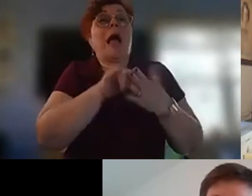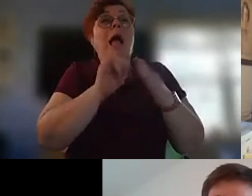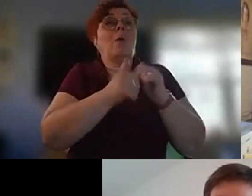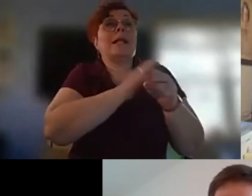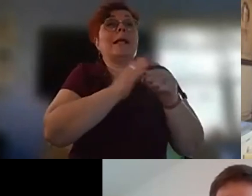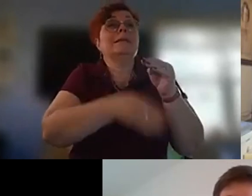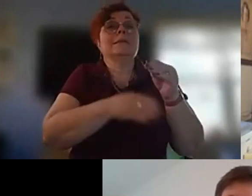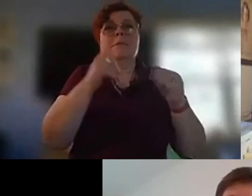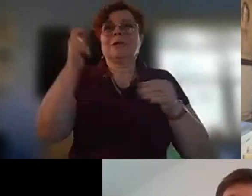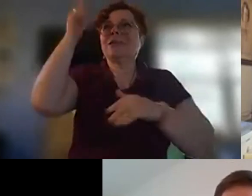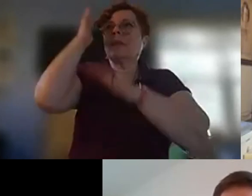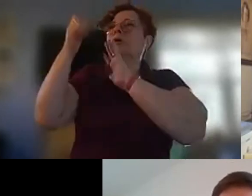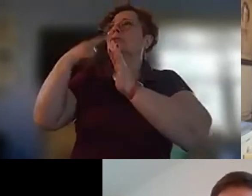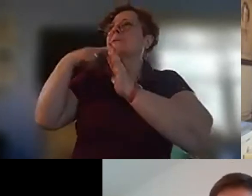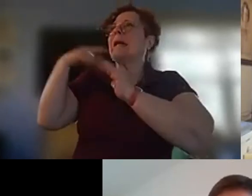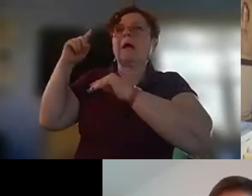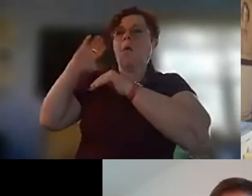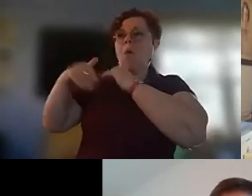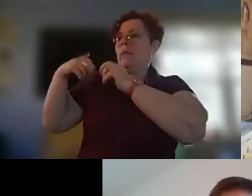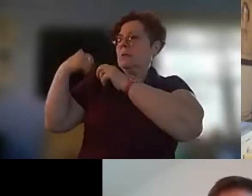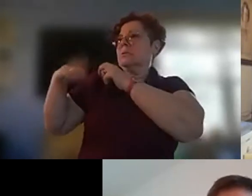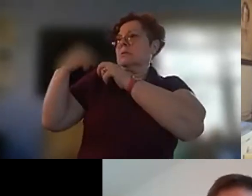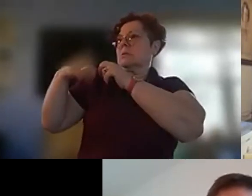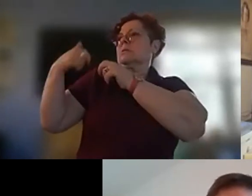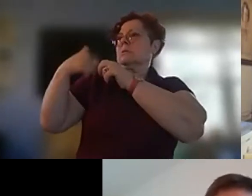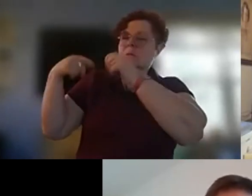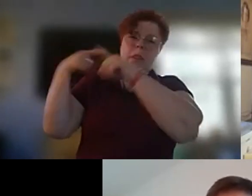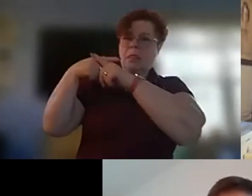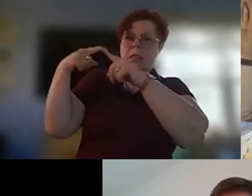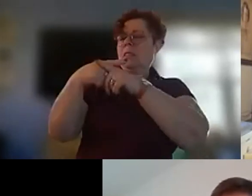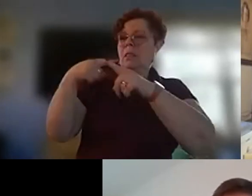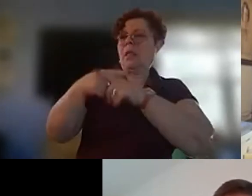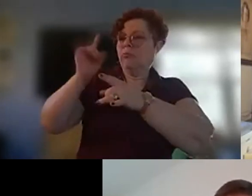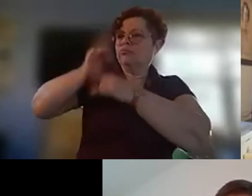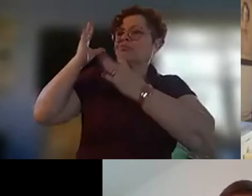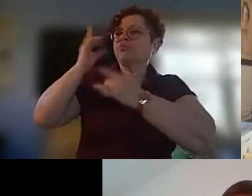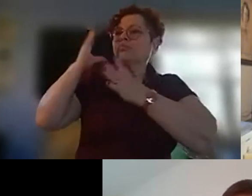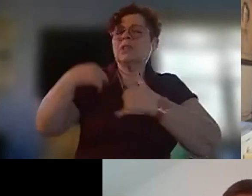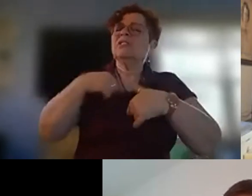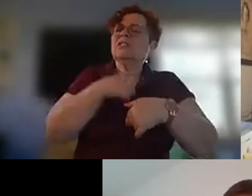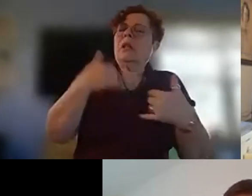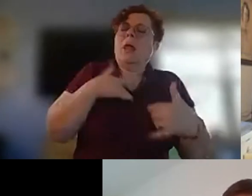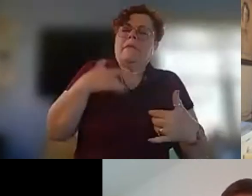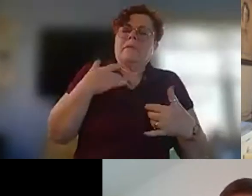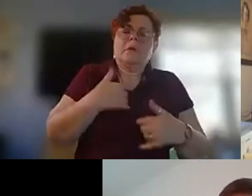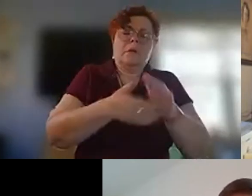difficulties and and depredations um i'm at peace i'm so old